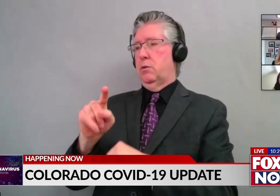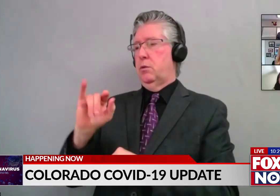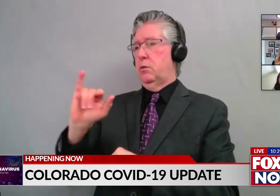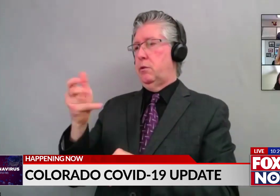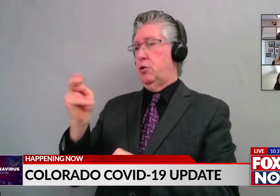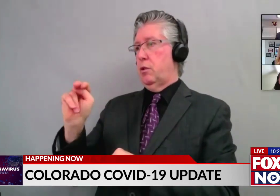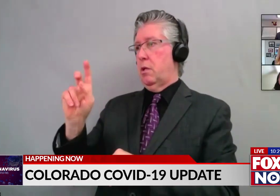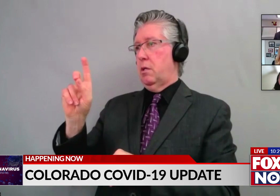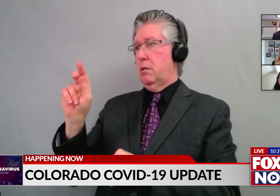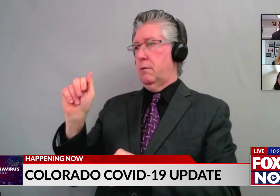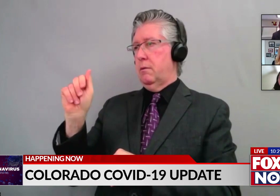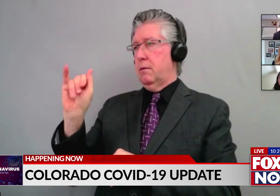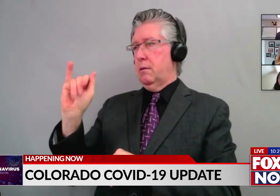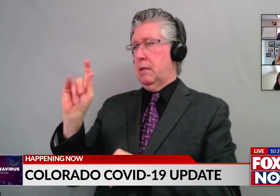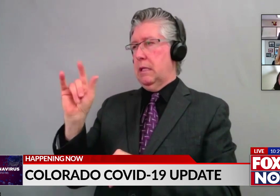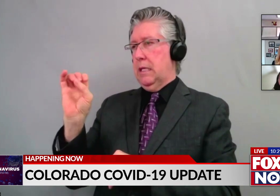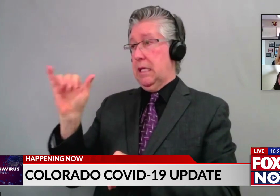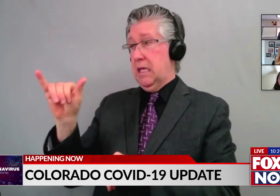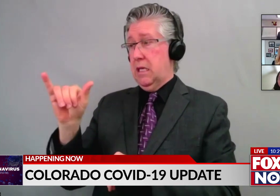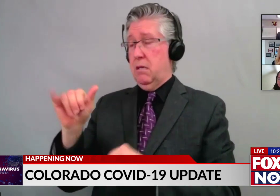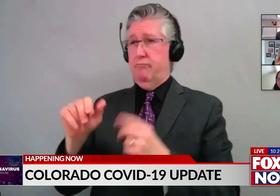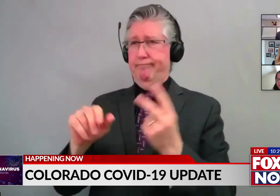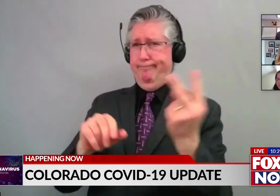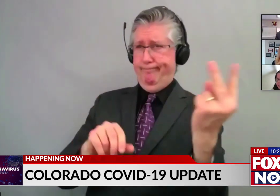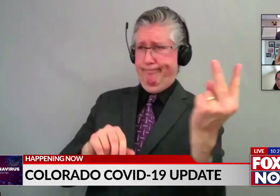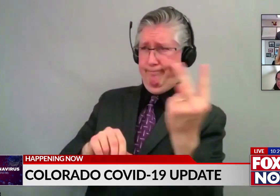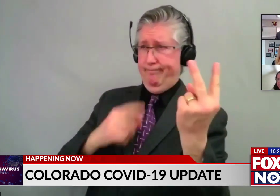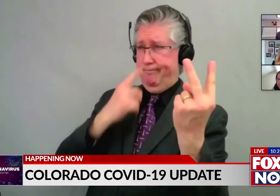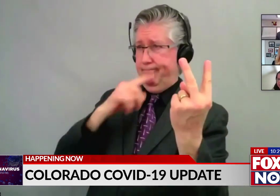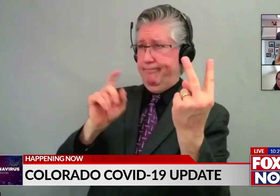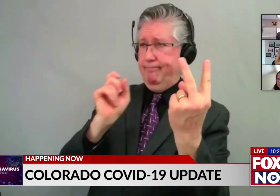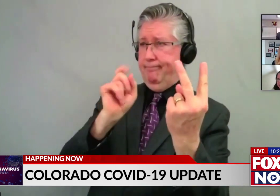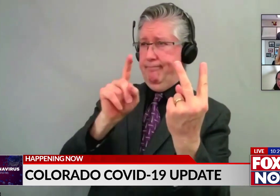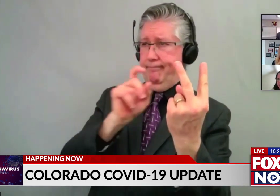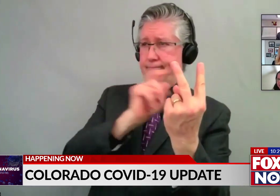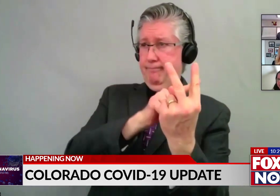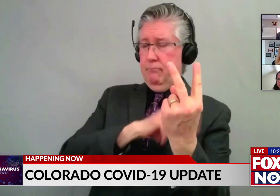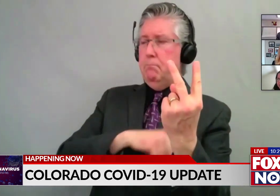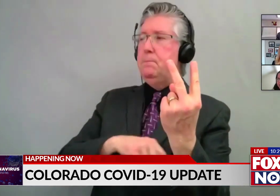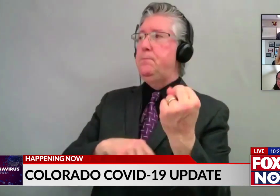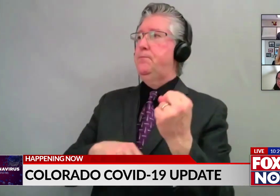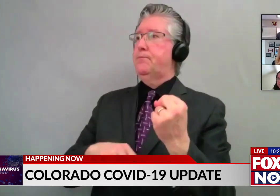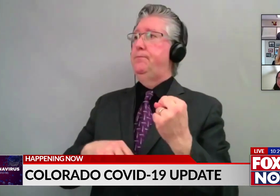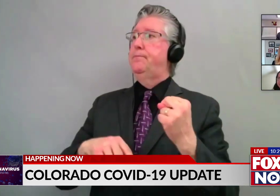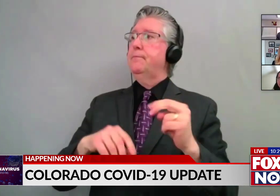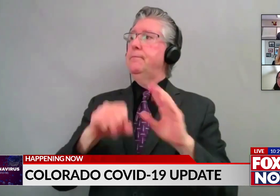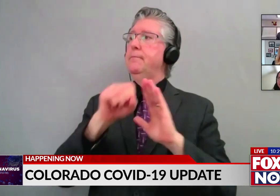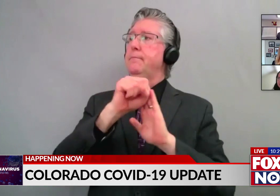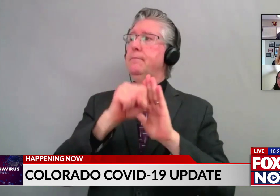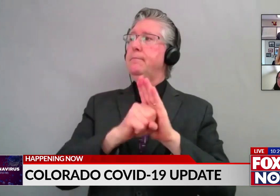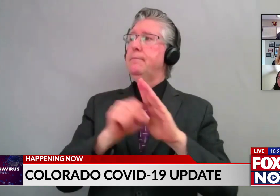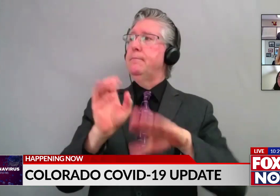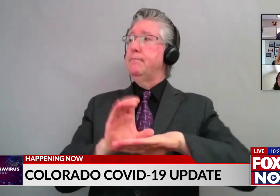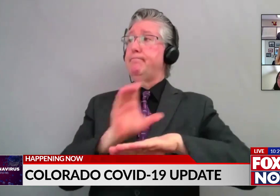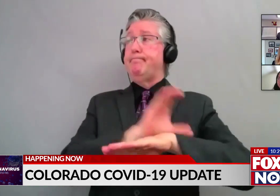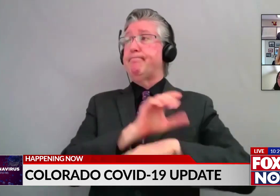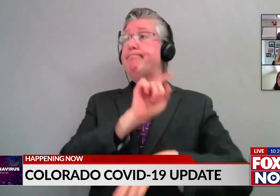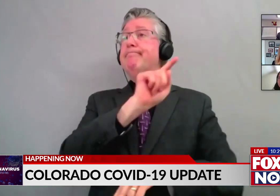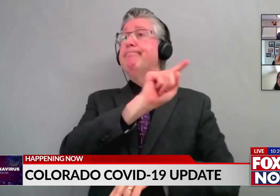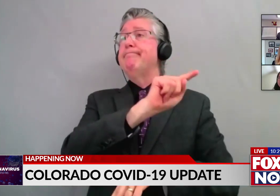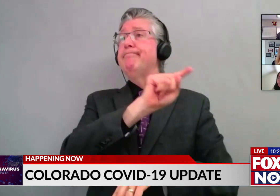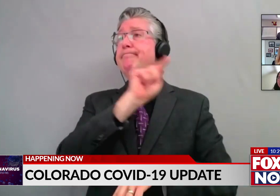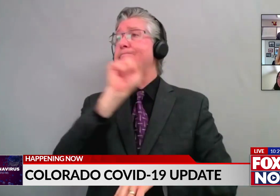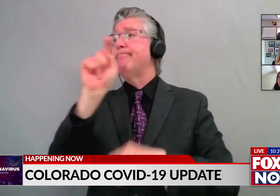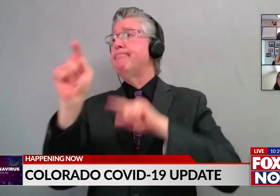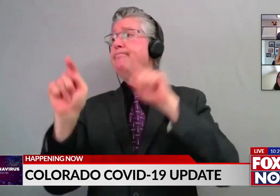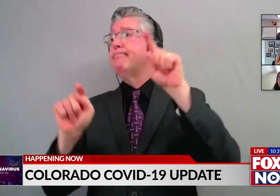I guess this is a question for both of you. The folks in Colorado that are unvaccinated, what's your